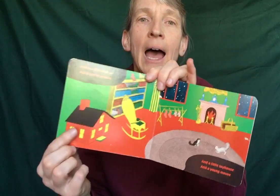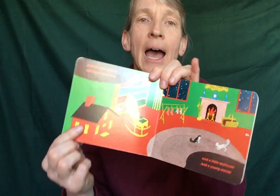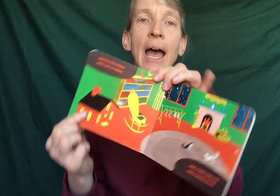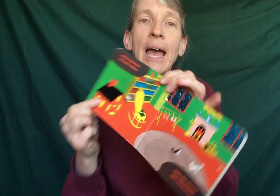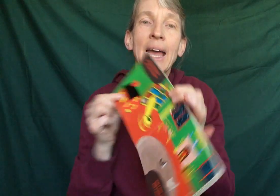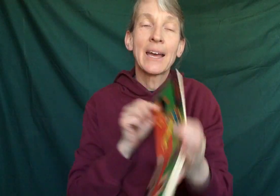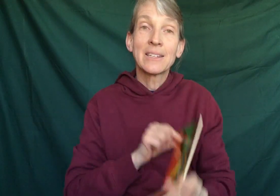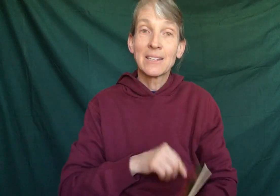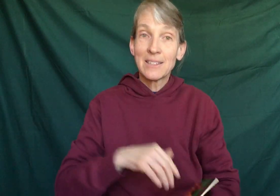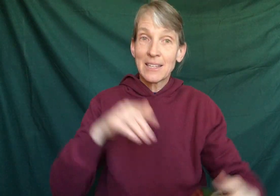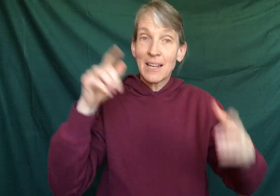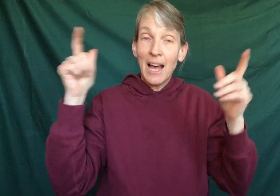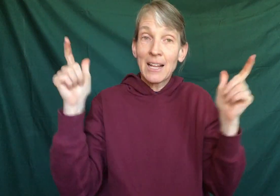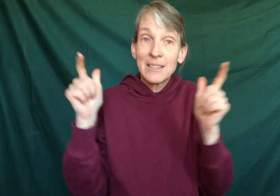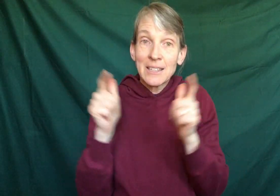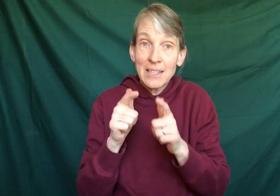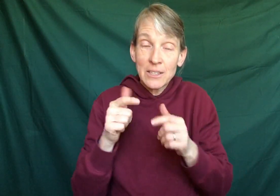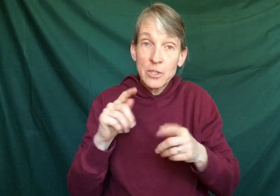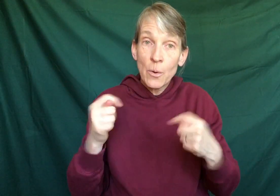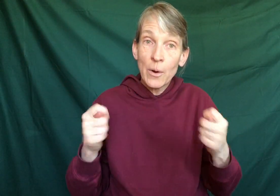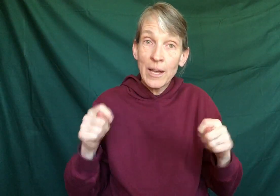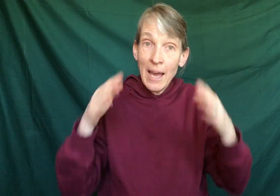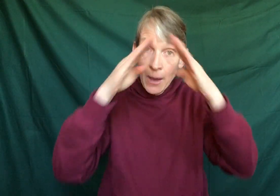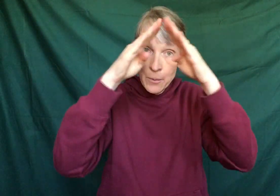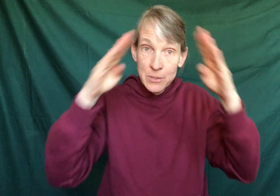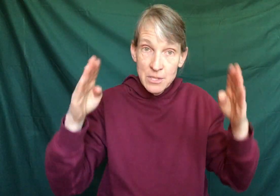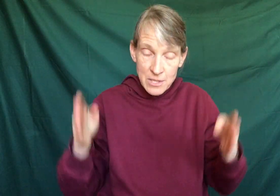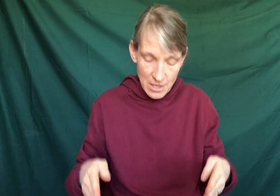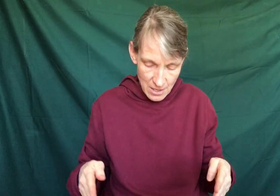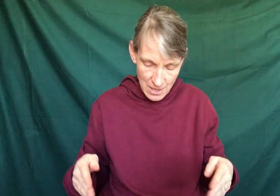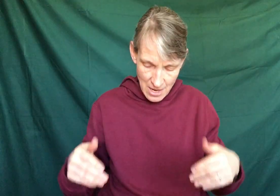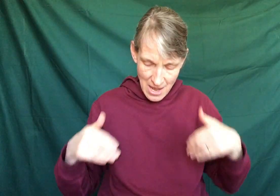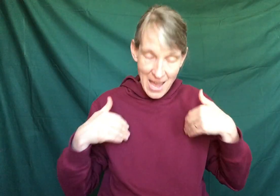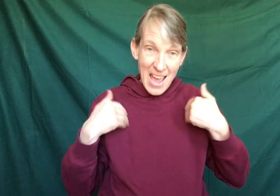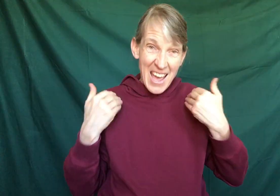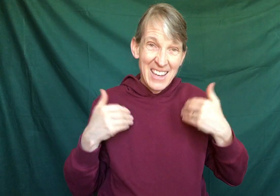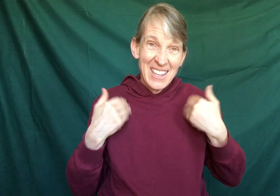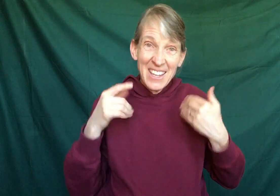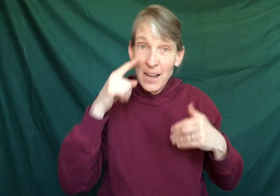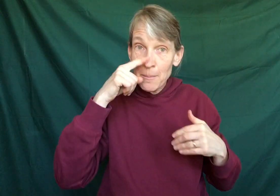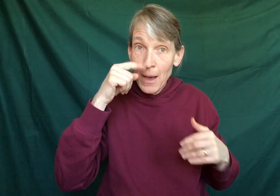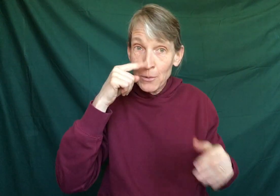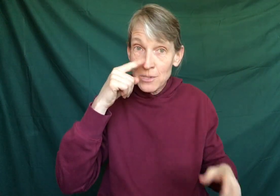And a little toy house. And a young mouse.